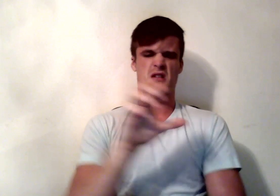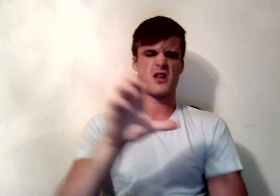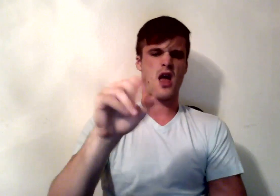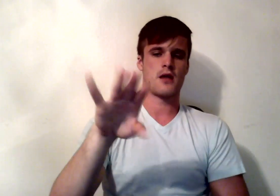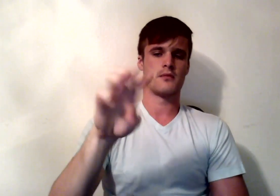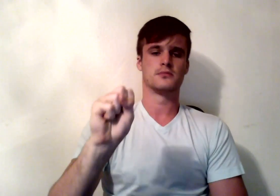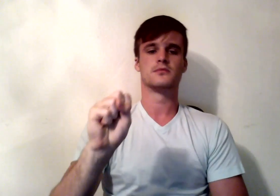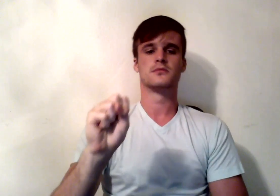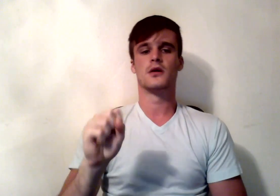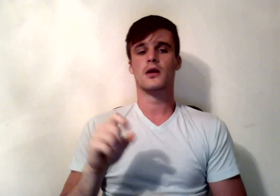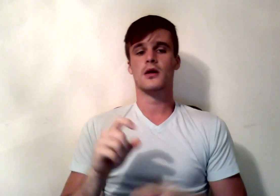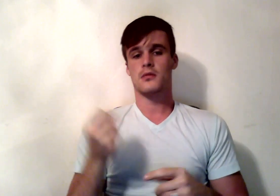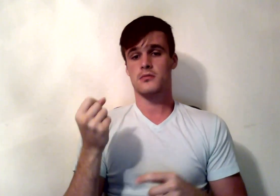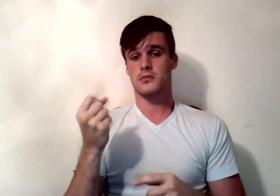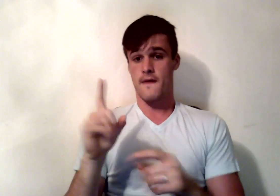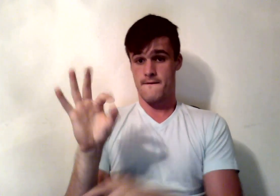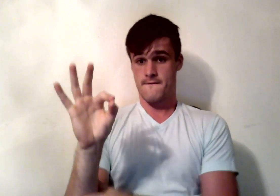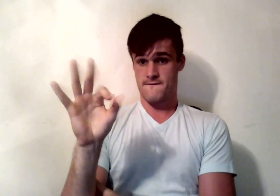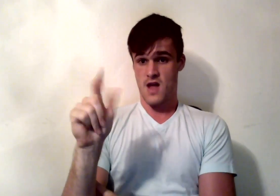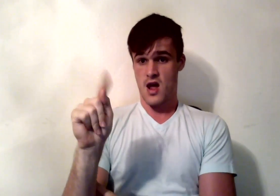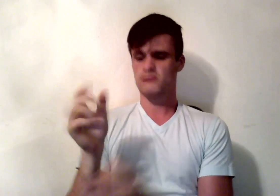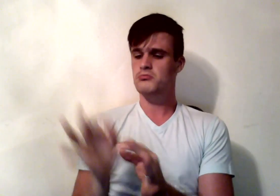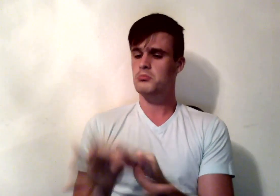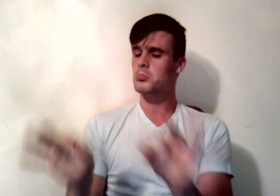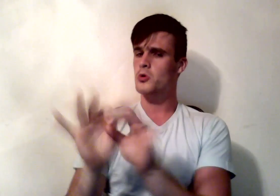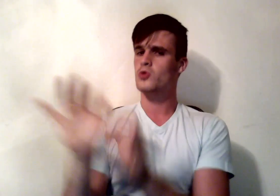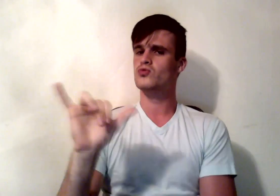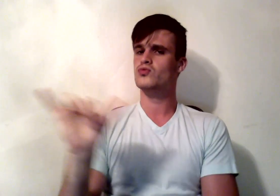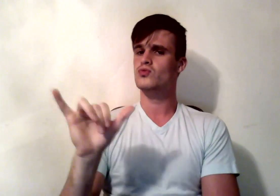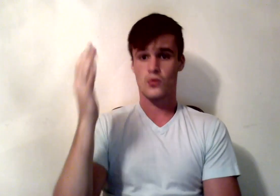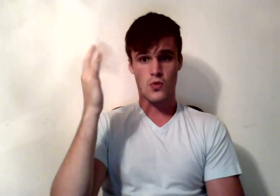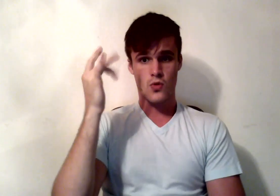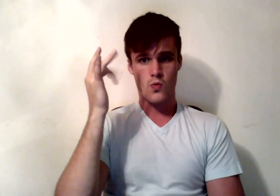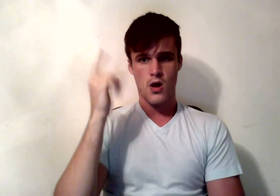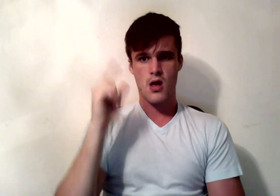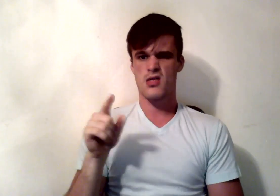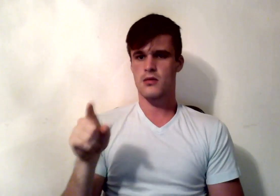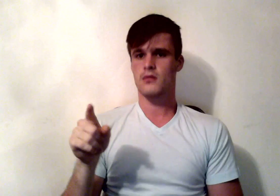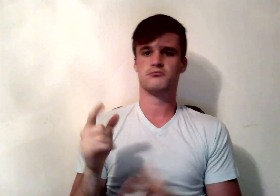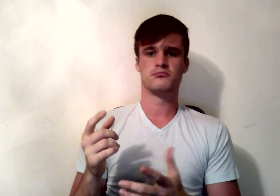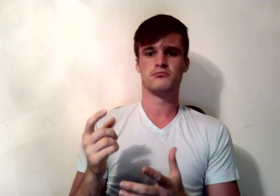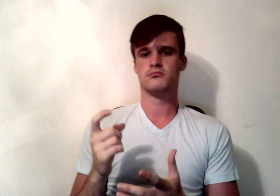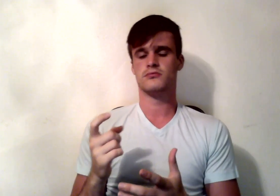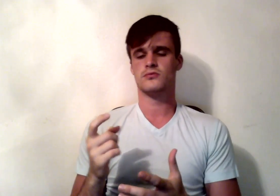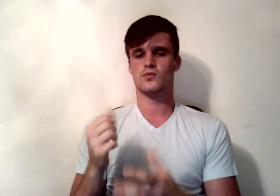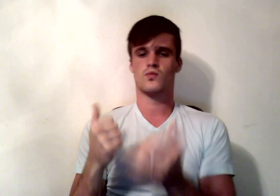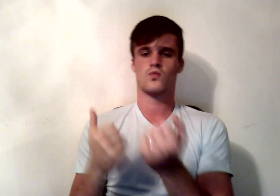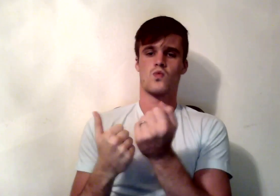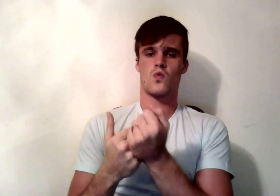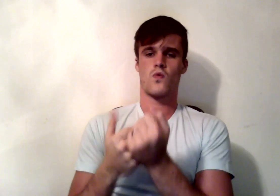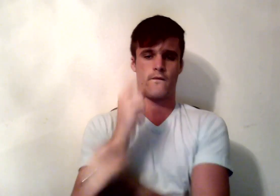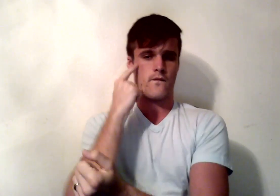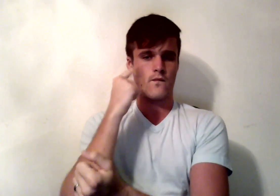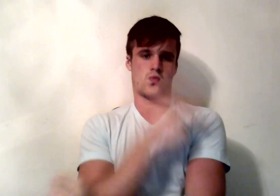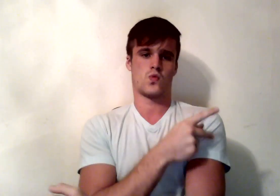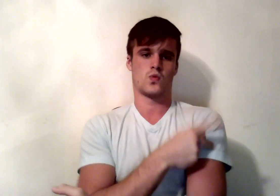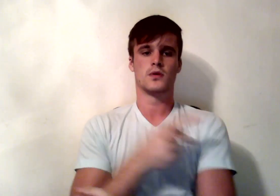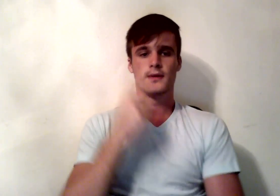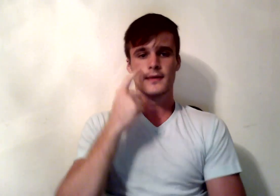and avocados, these fats provide 9 calories per gram. This is a much higher yield than we get